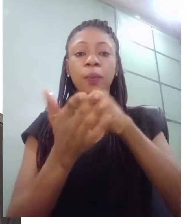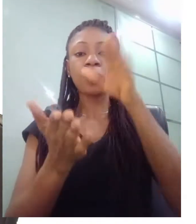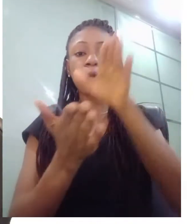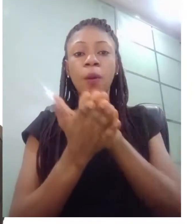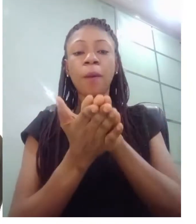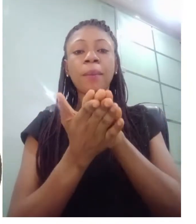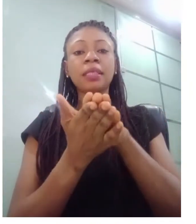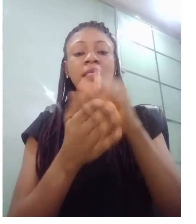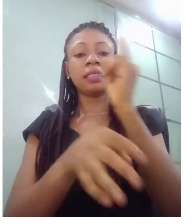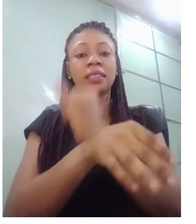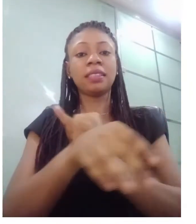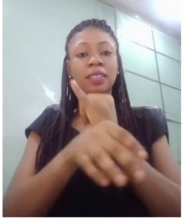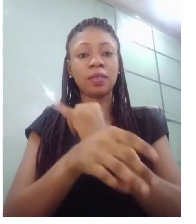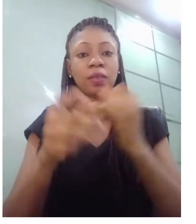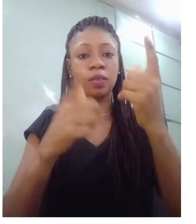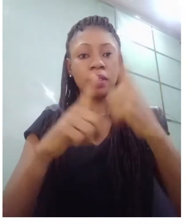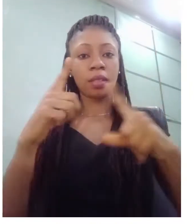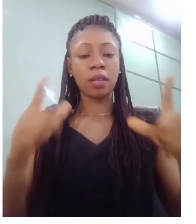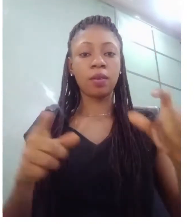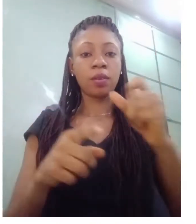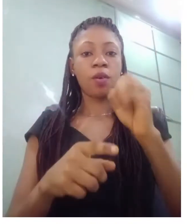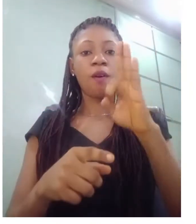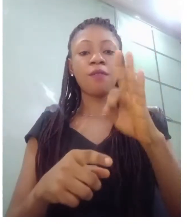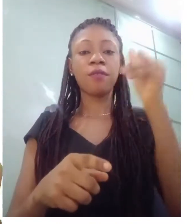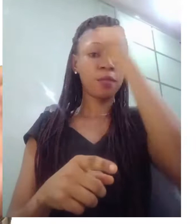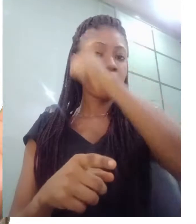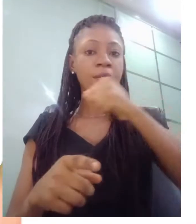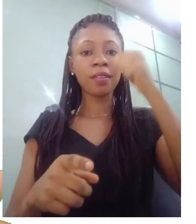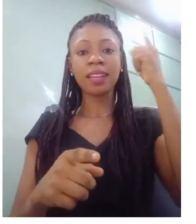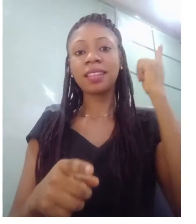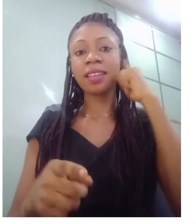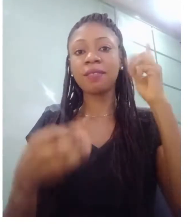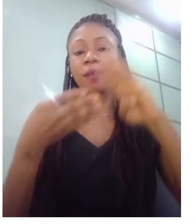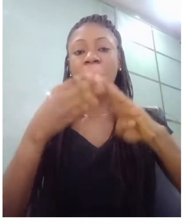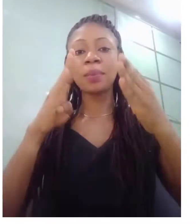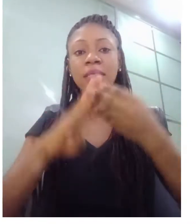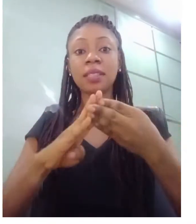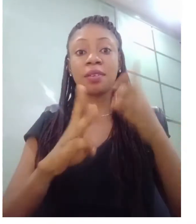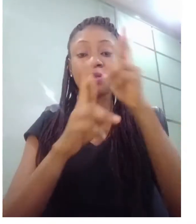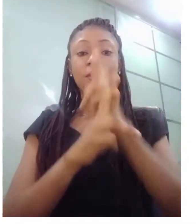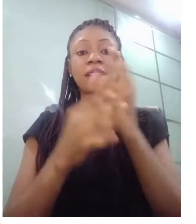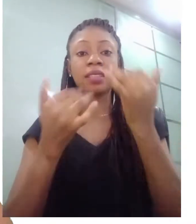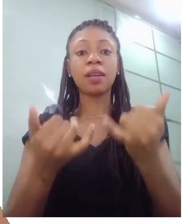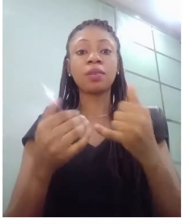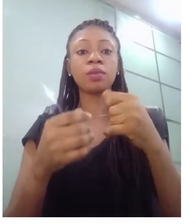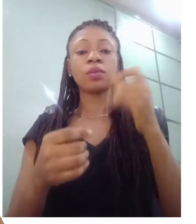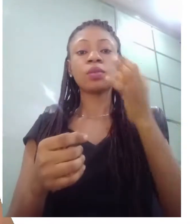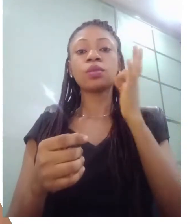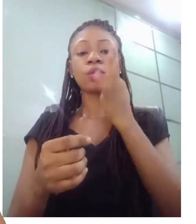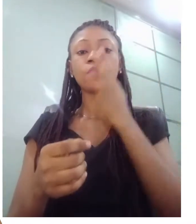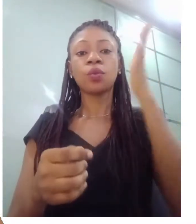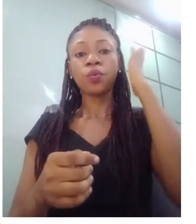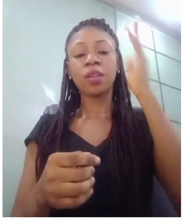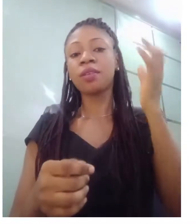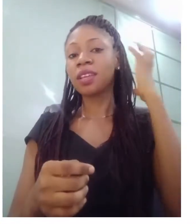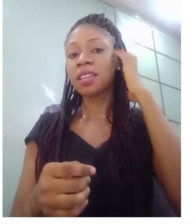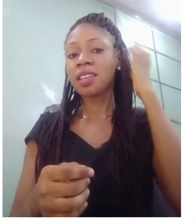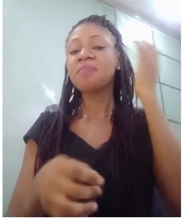and so right now very soon you're going to be hearing a whole lot of the indigenous the indigenous the indigenous but